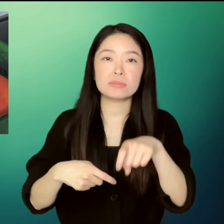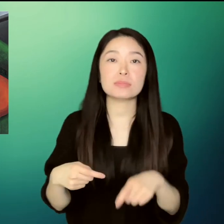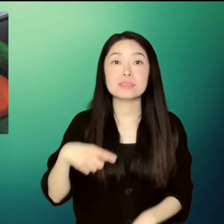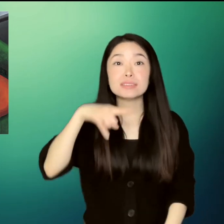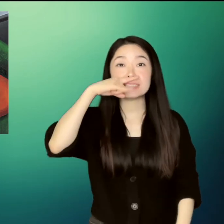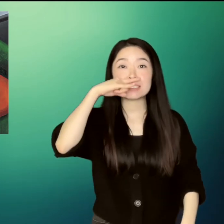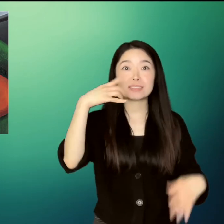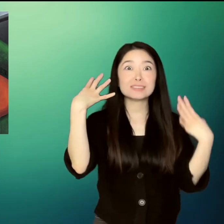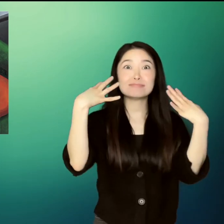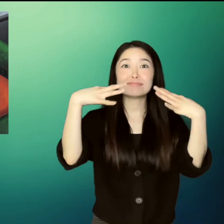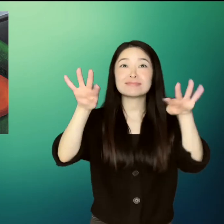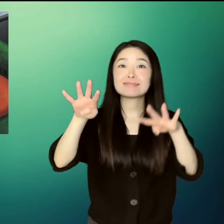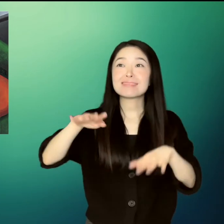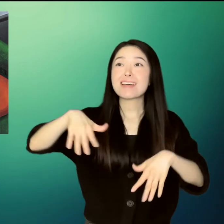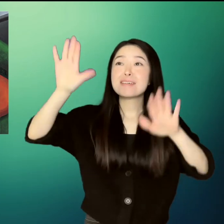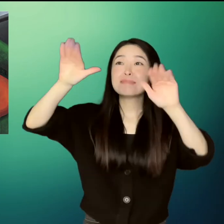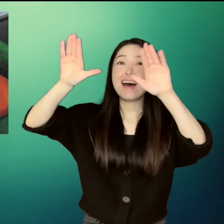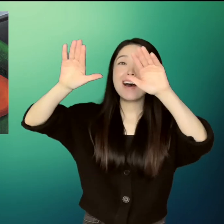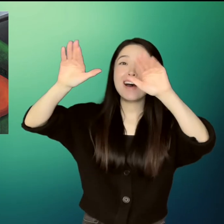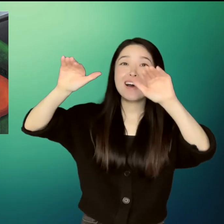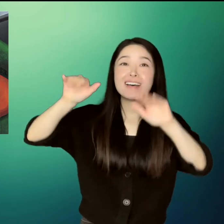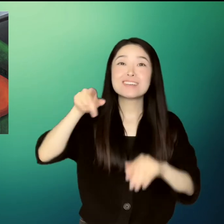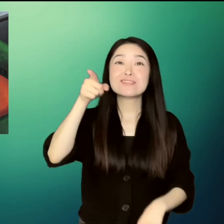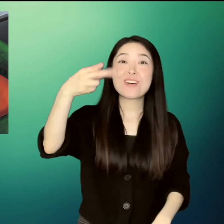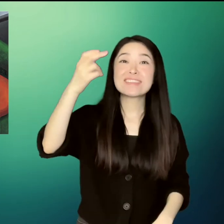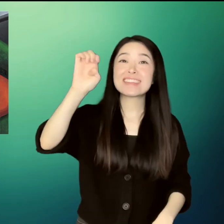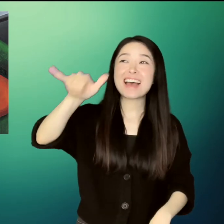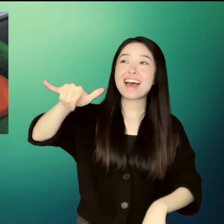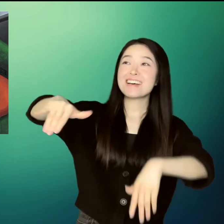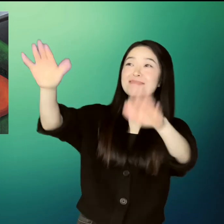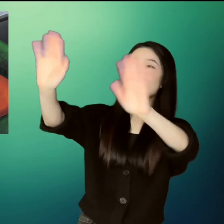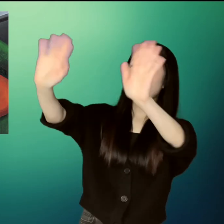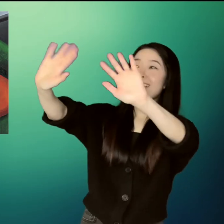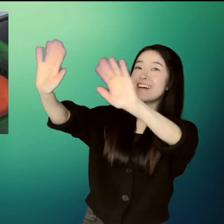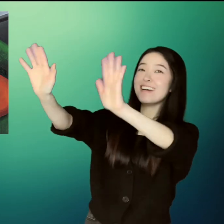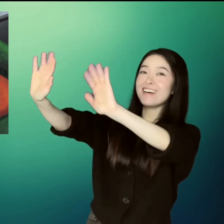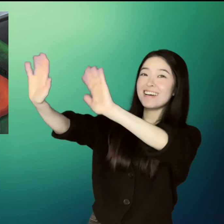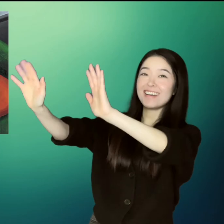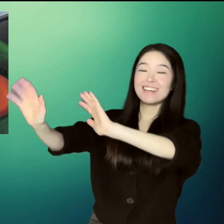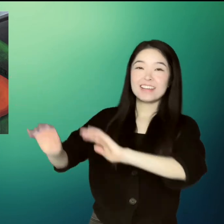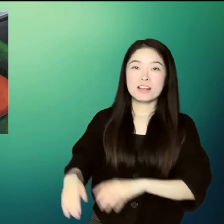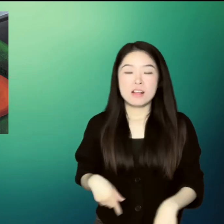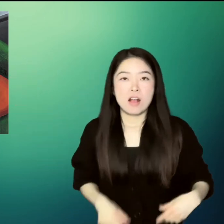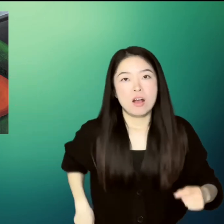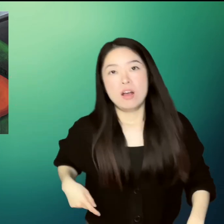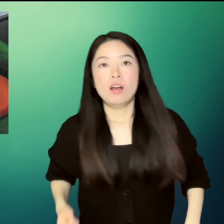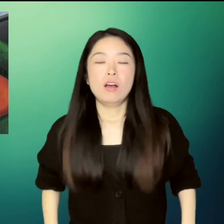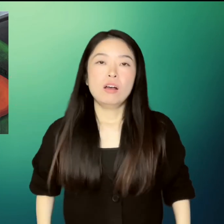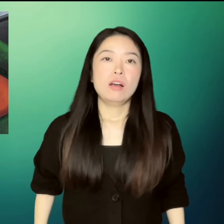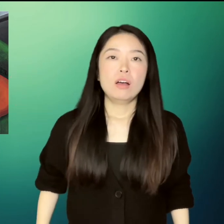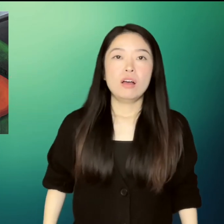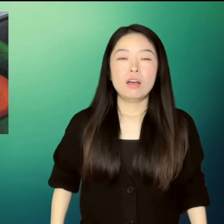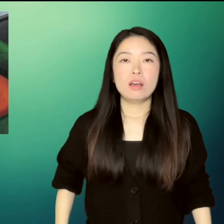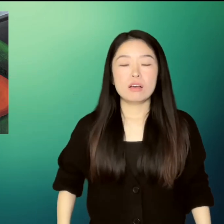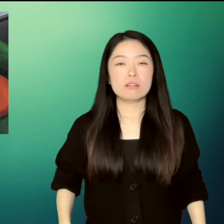You, hey, bye-bye, the kids yelled as she left. Un He felt herself blush.